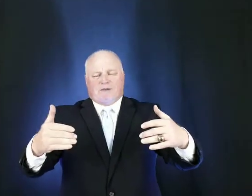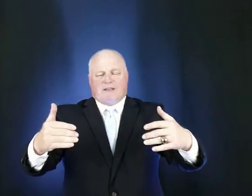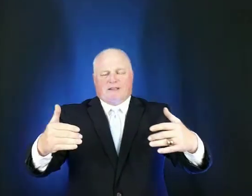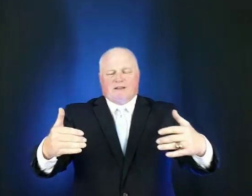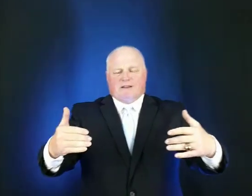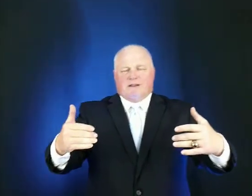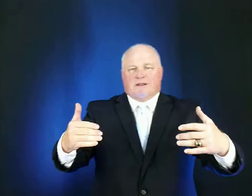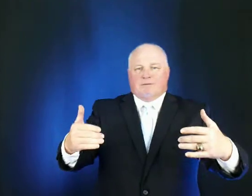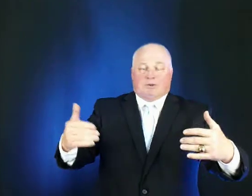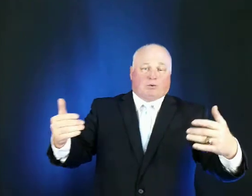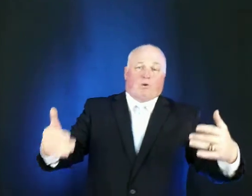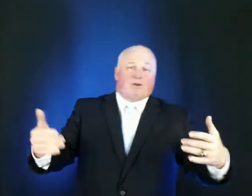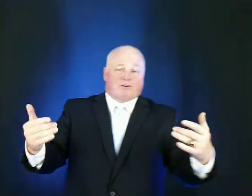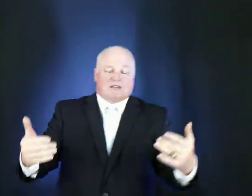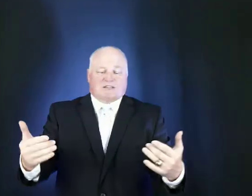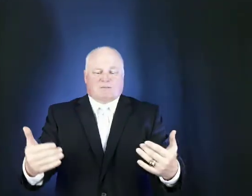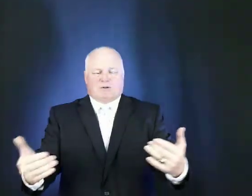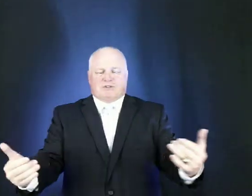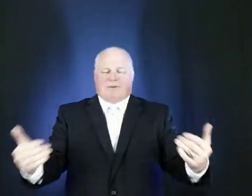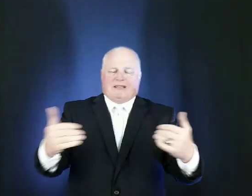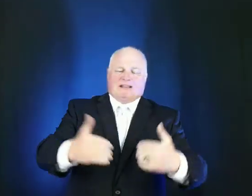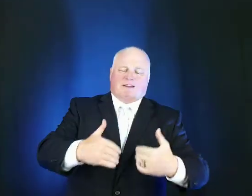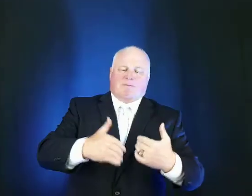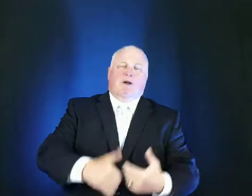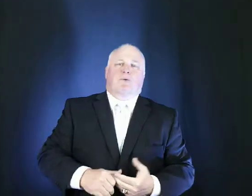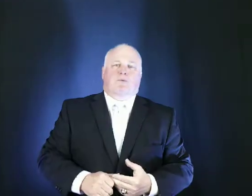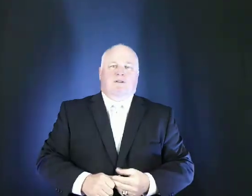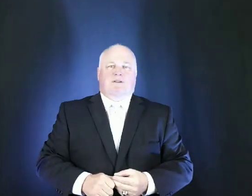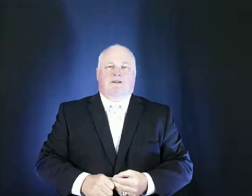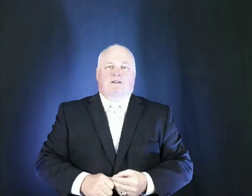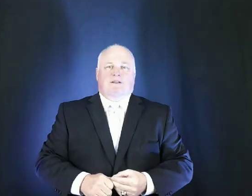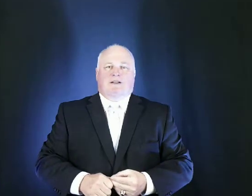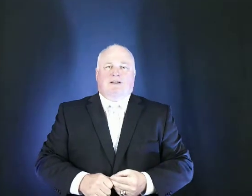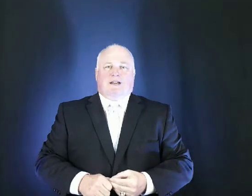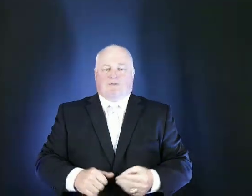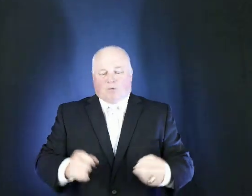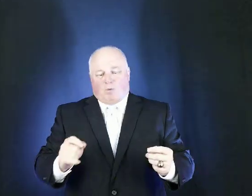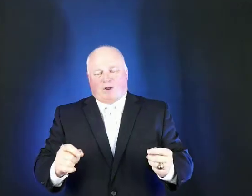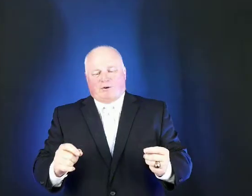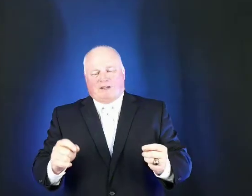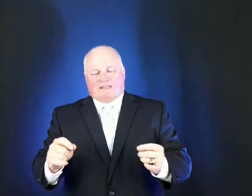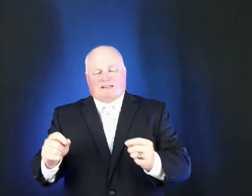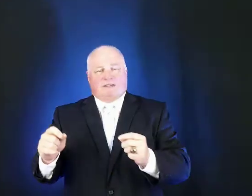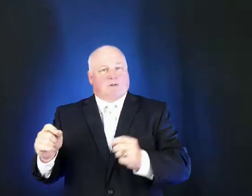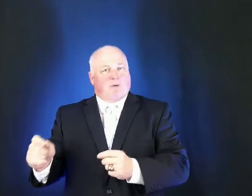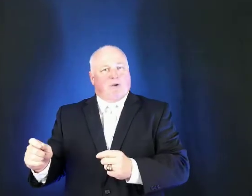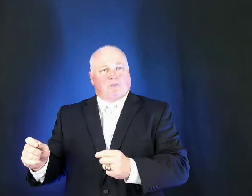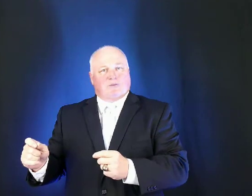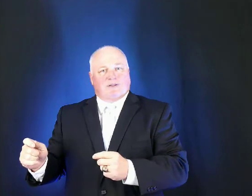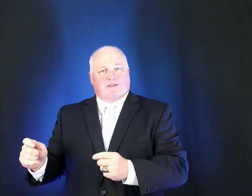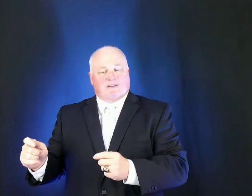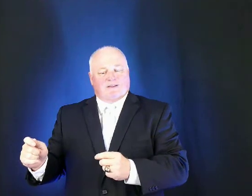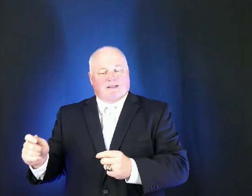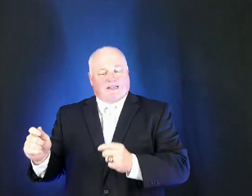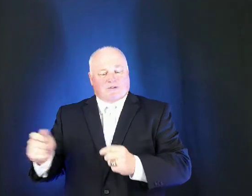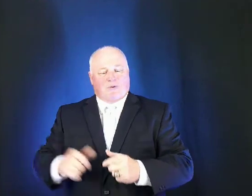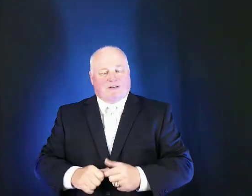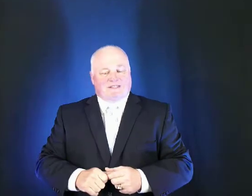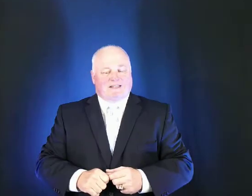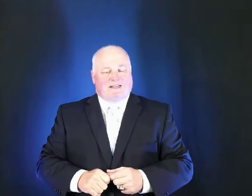be but the water is not supposed to be in the boat if the water gets in the boat it's going to sink